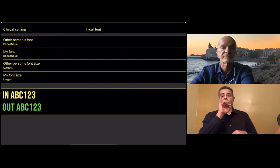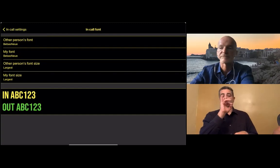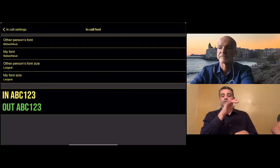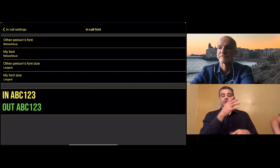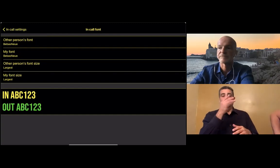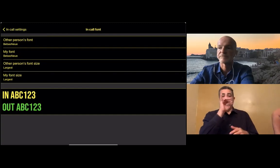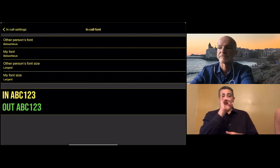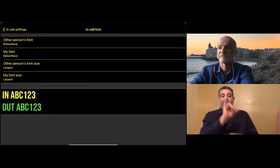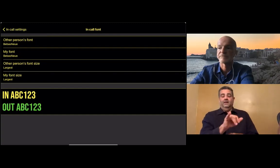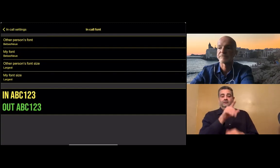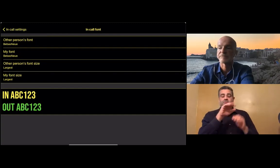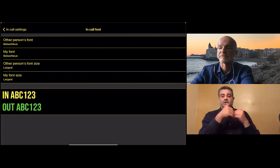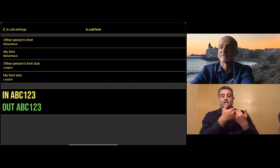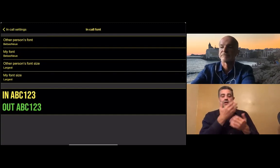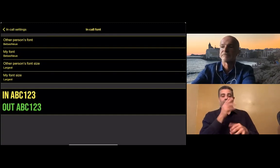Great.